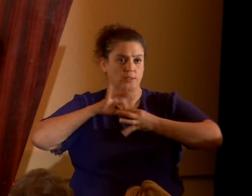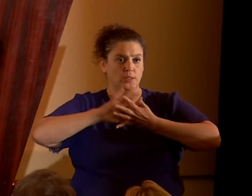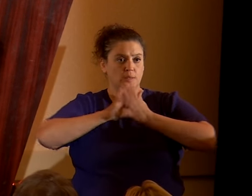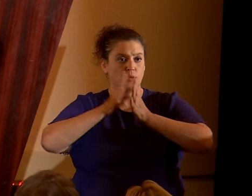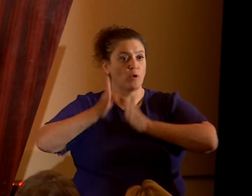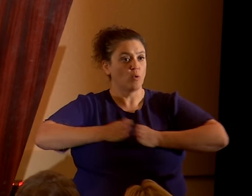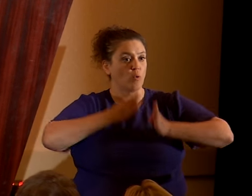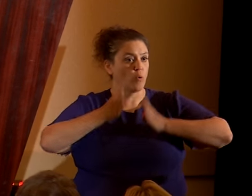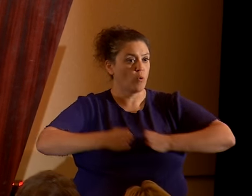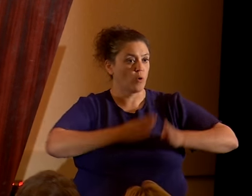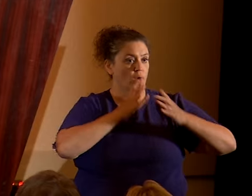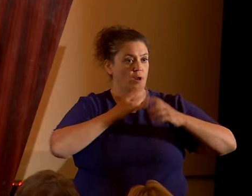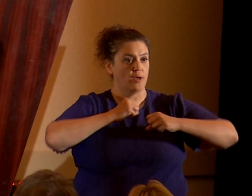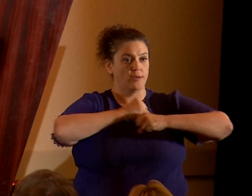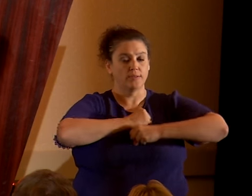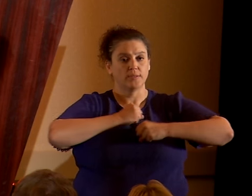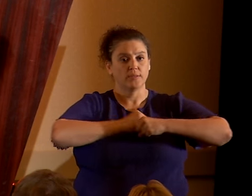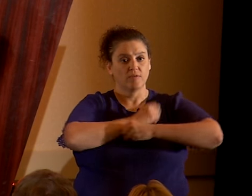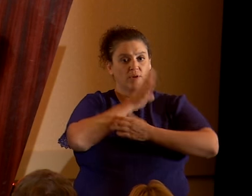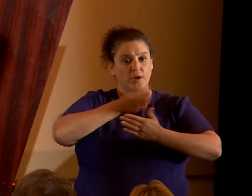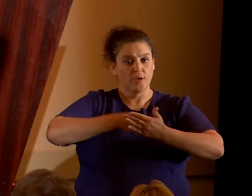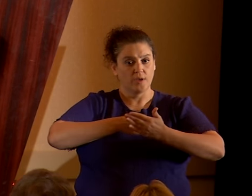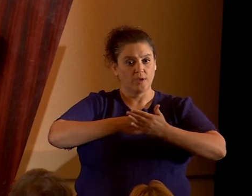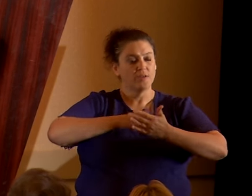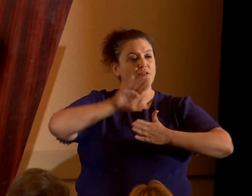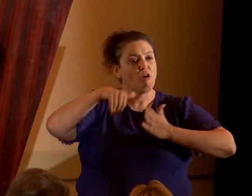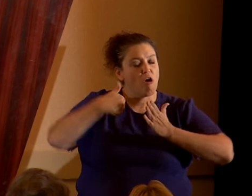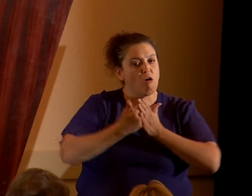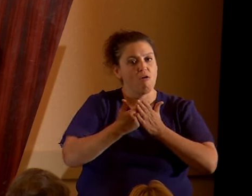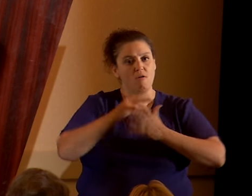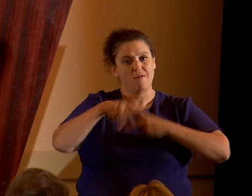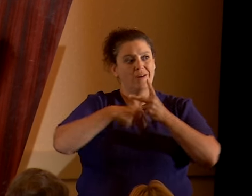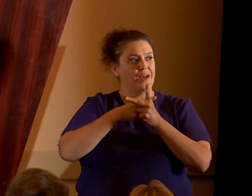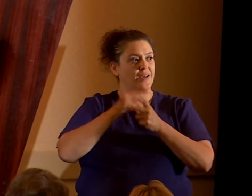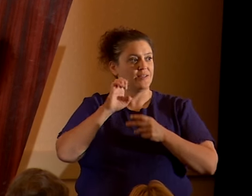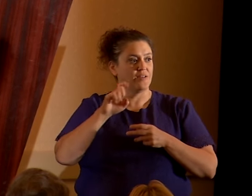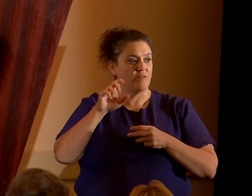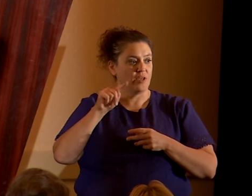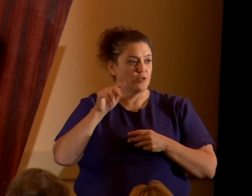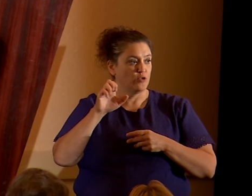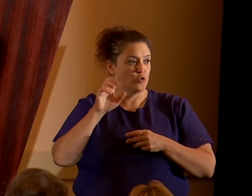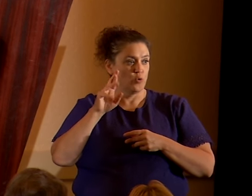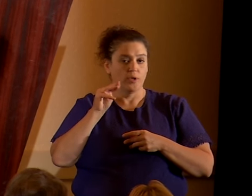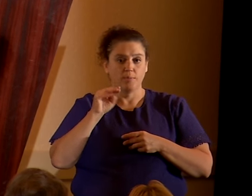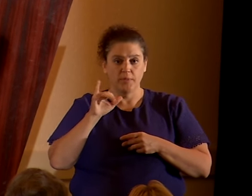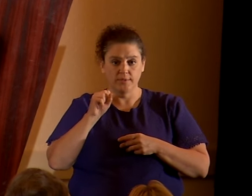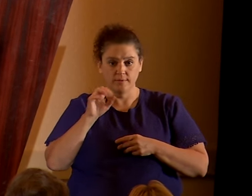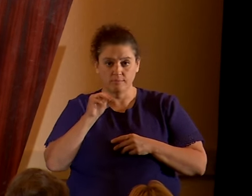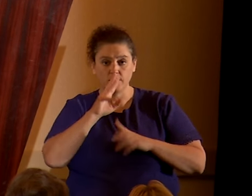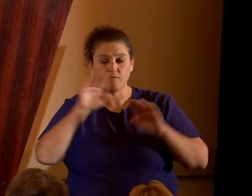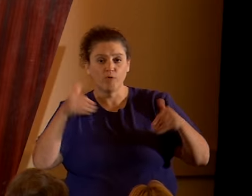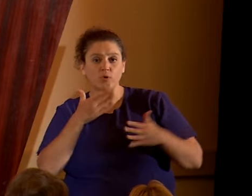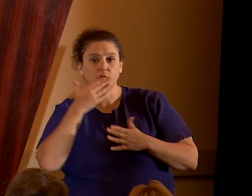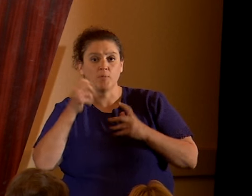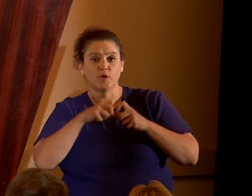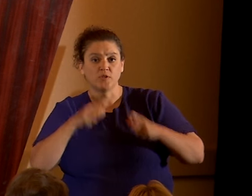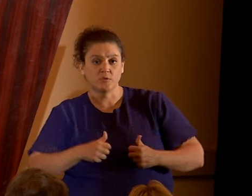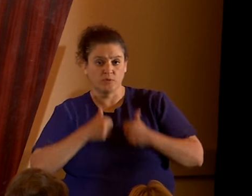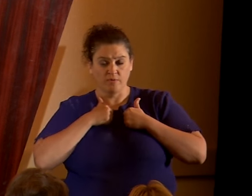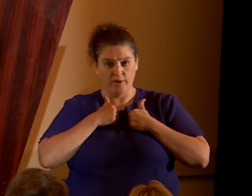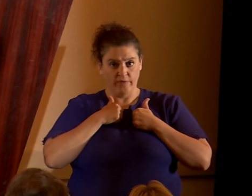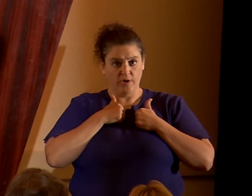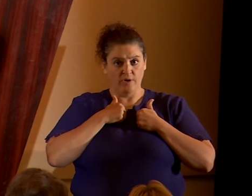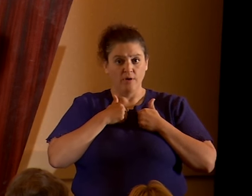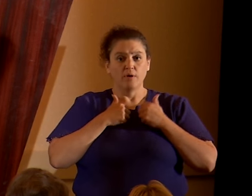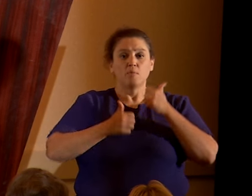combat this form of extremism, and all forms of extremism, and replace them with better systems of living, mostly focused, if not